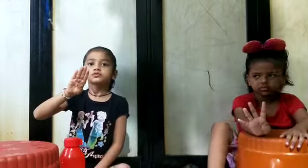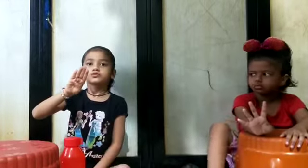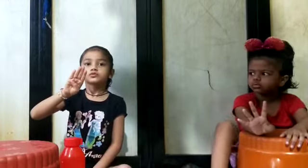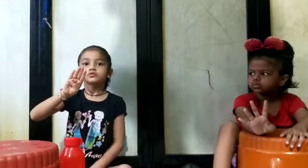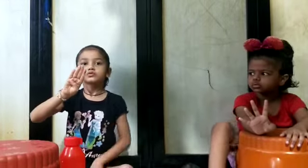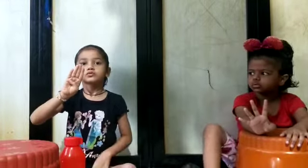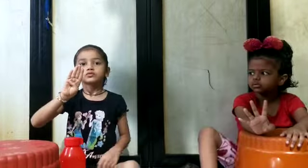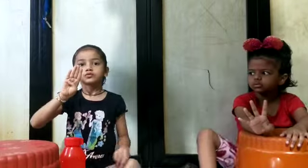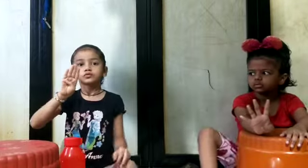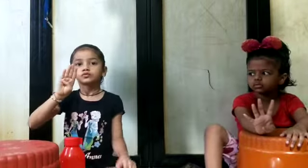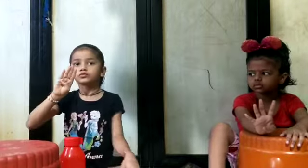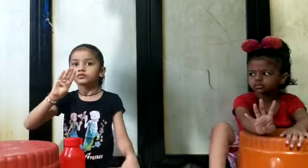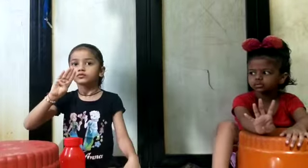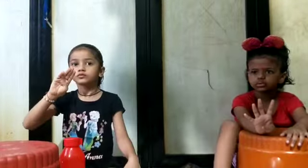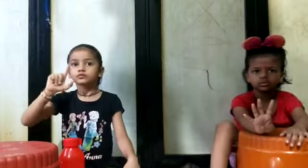2, 3's are 6.